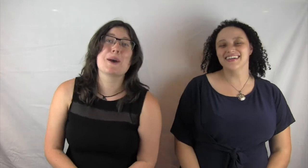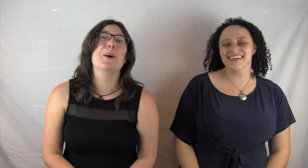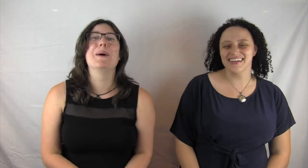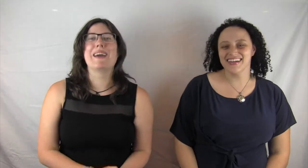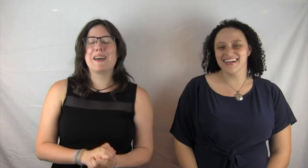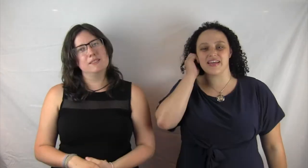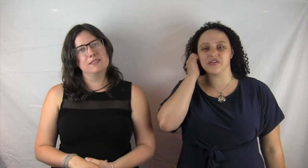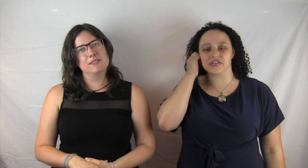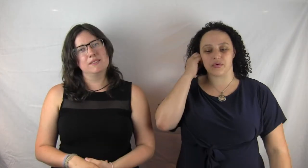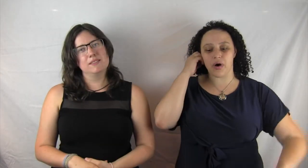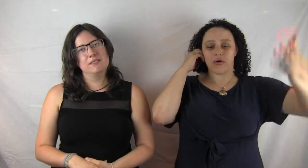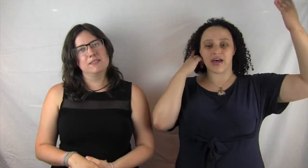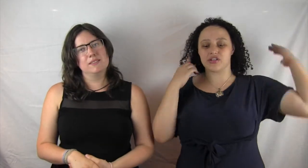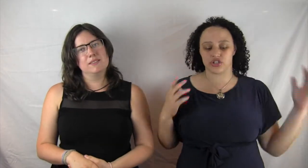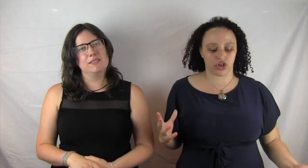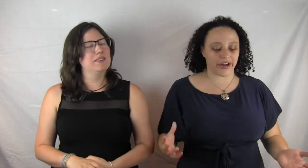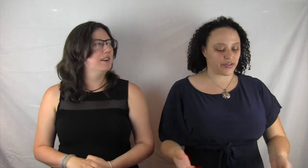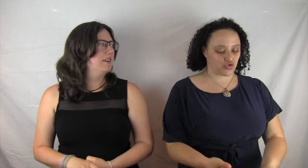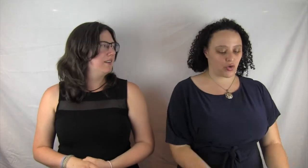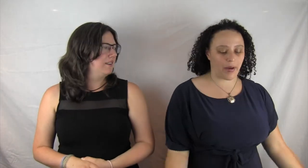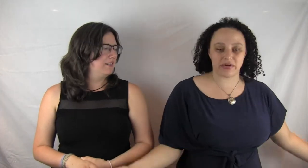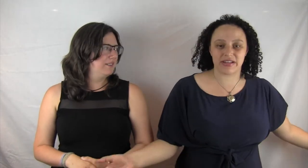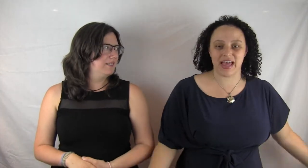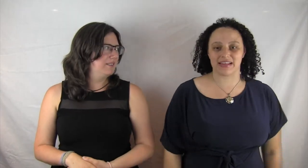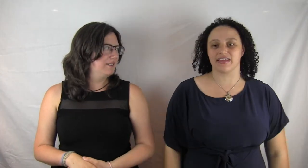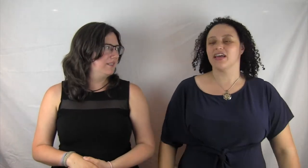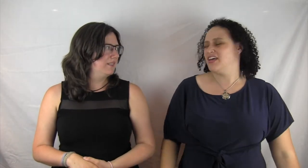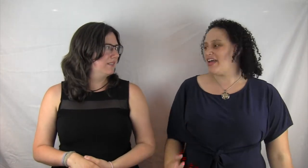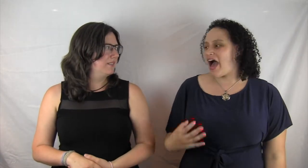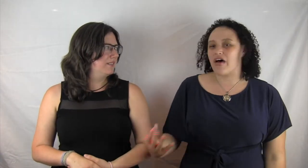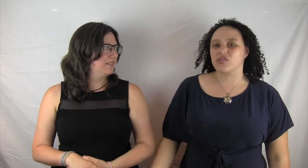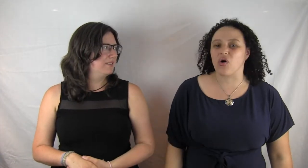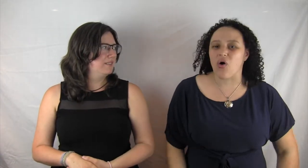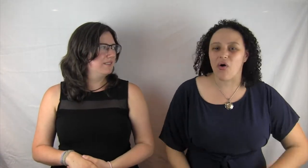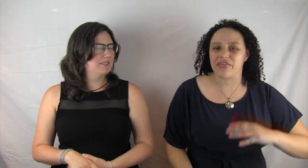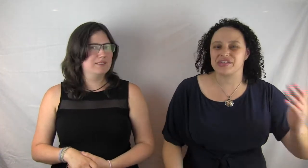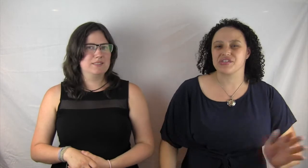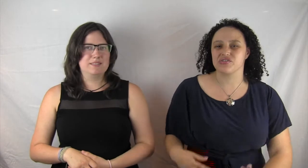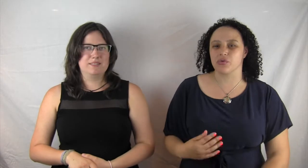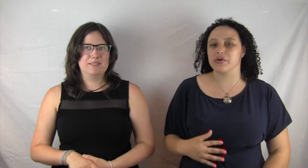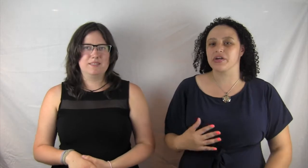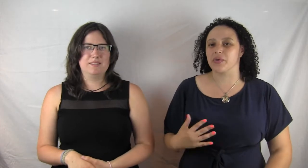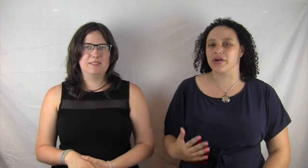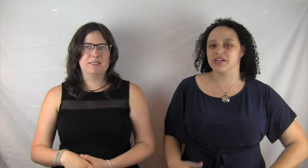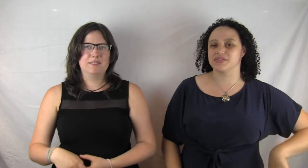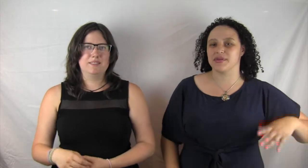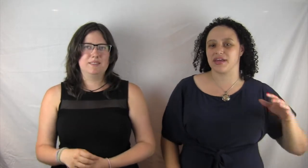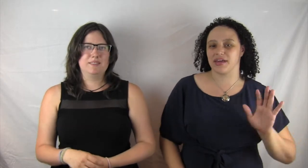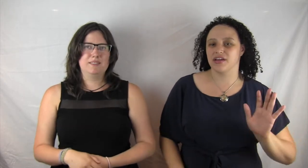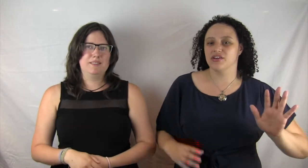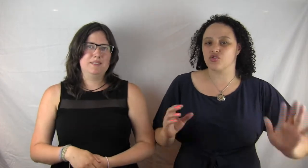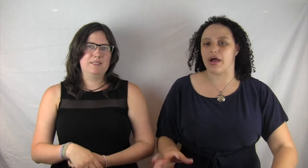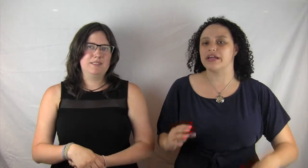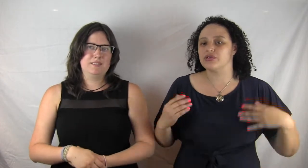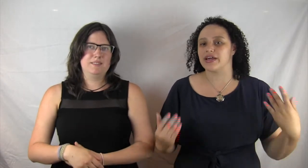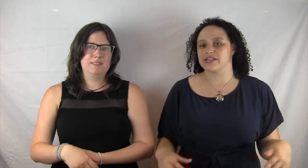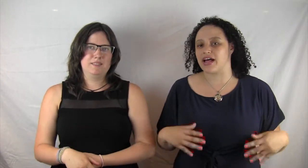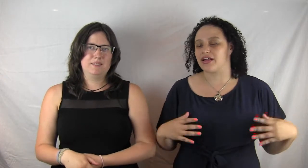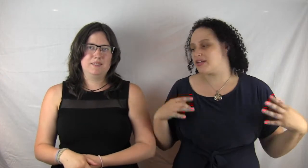going. And you're just like, whoa, that just got dropped on its ass. Like, after all of this story where he's been like, trying to get Tella